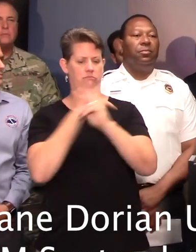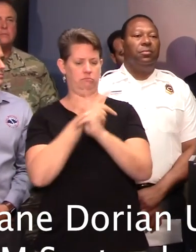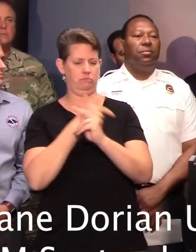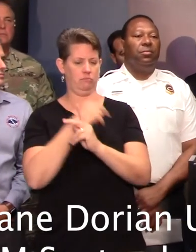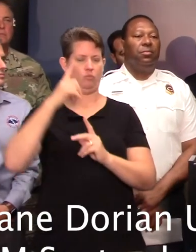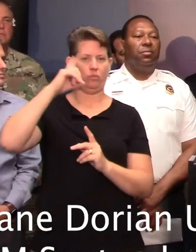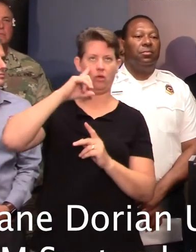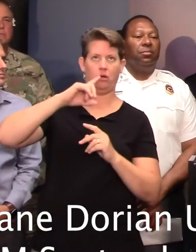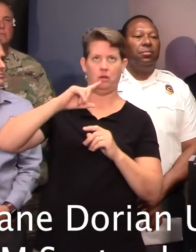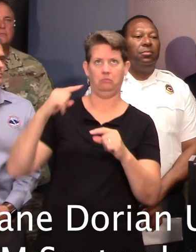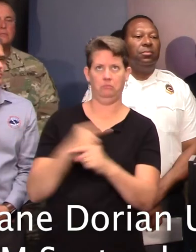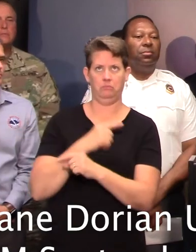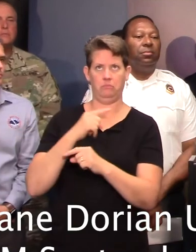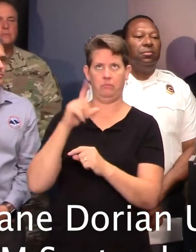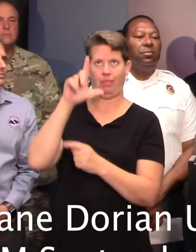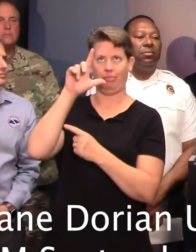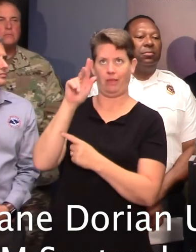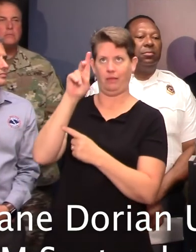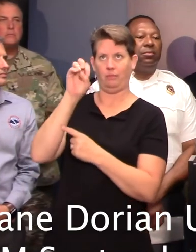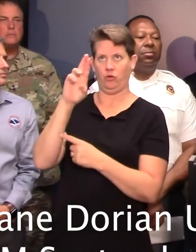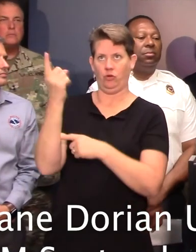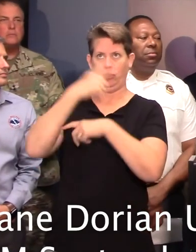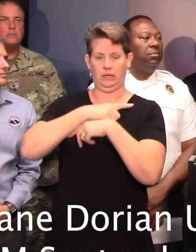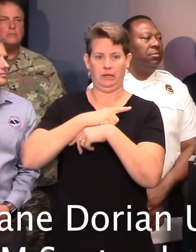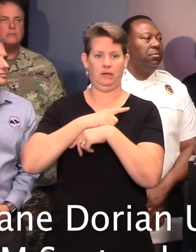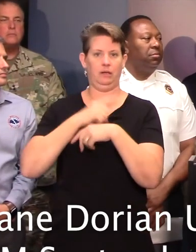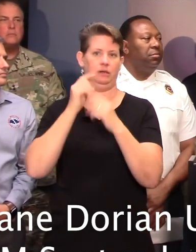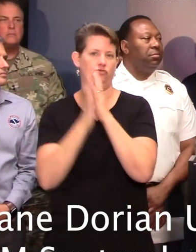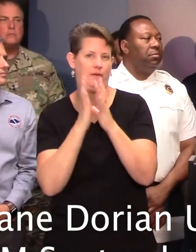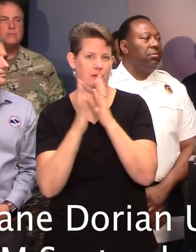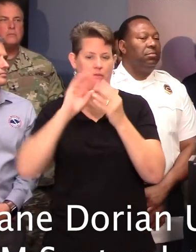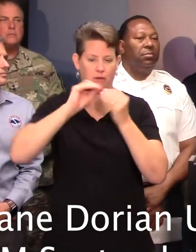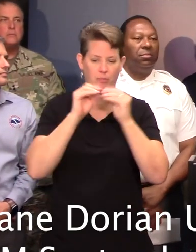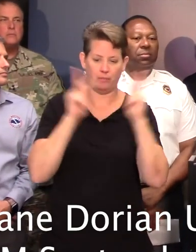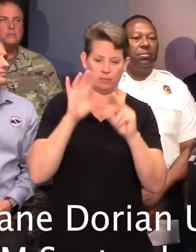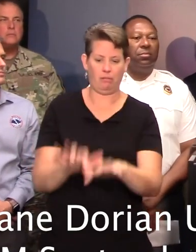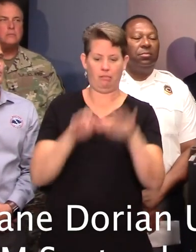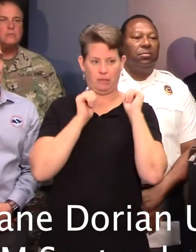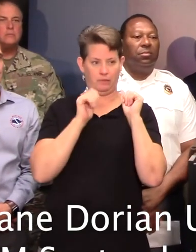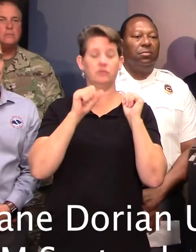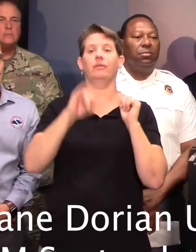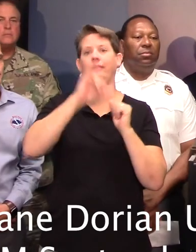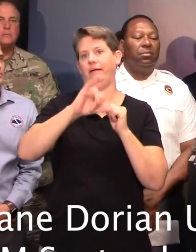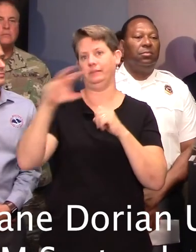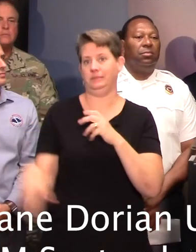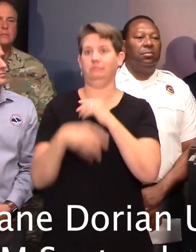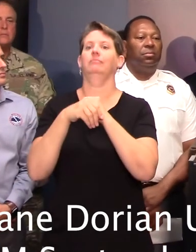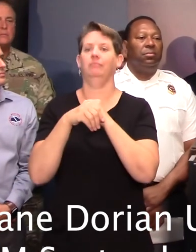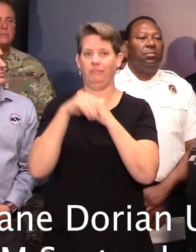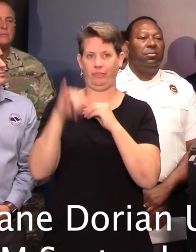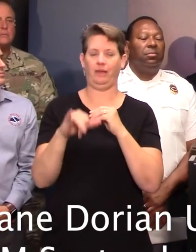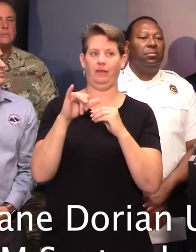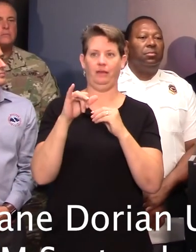Labor Day tourists leaving the area. And so this is outside of